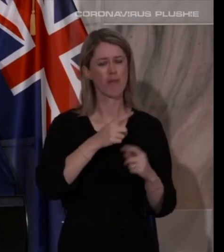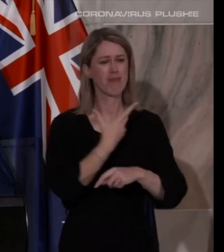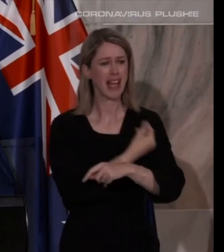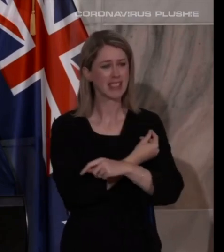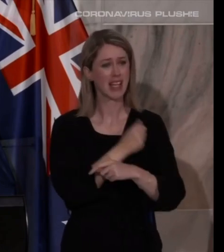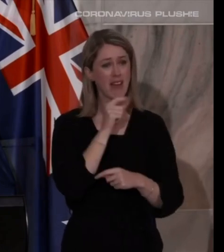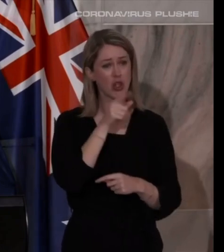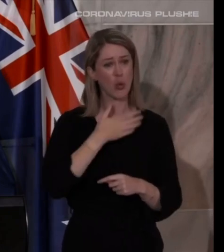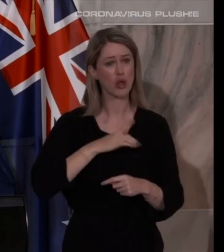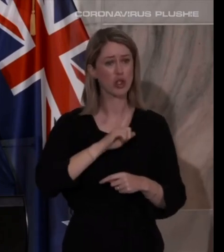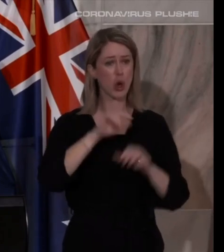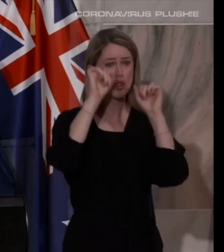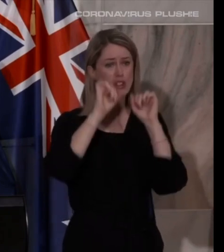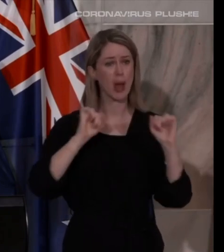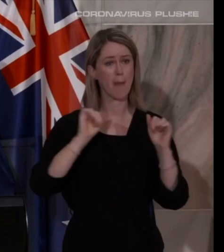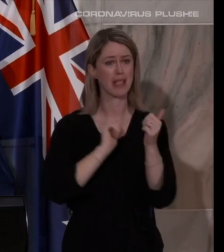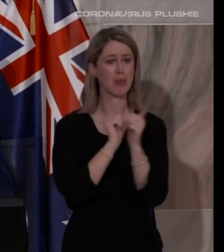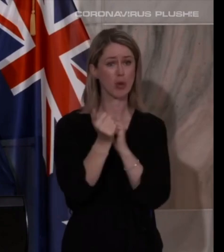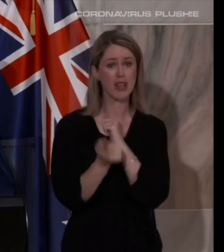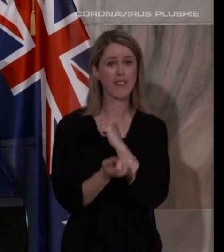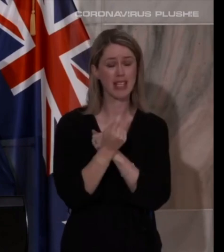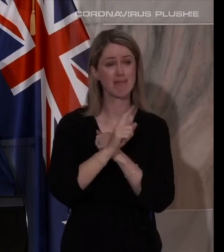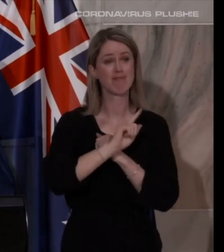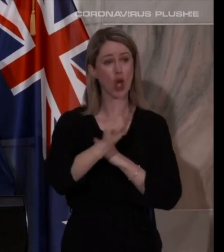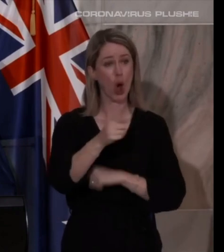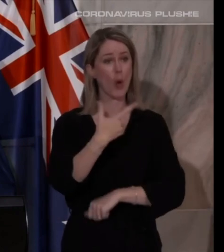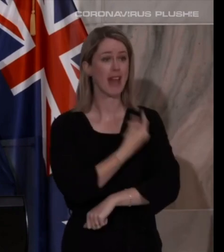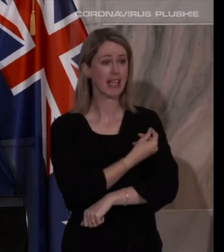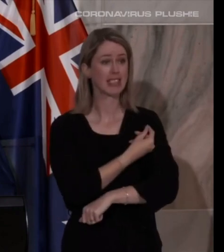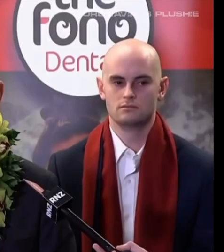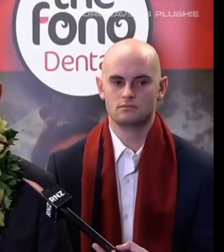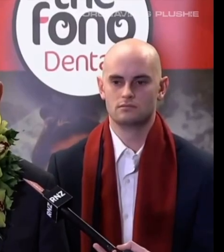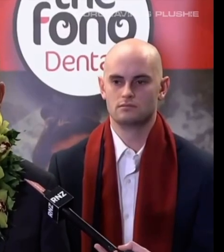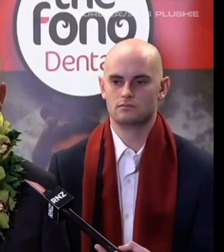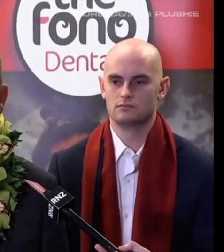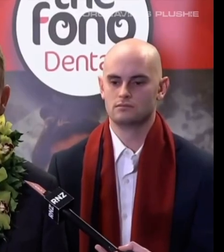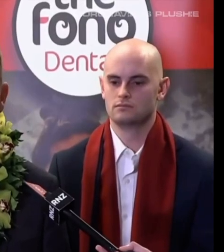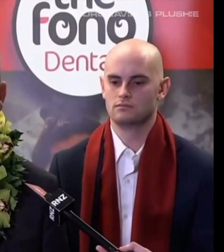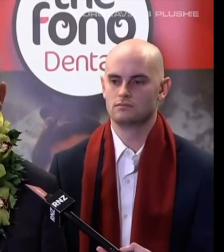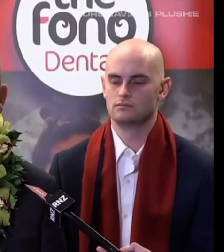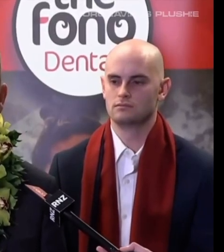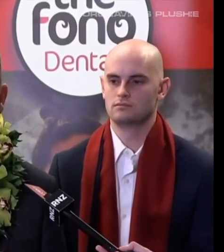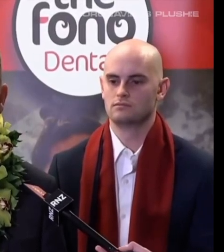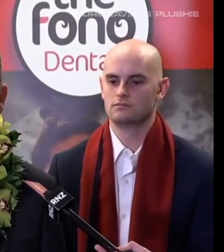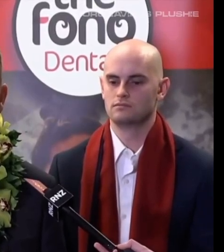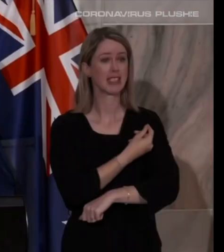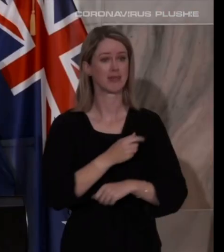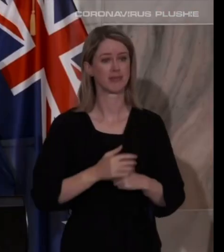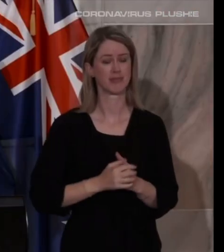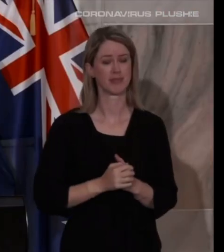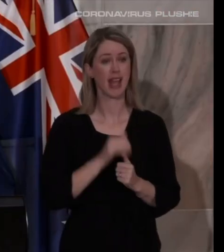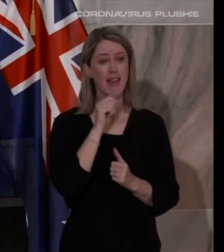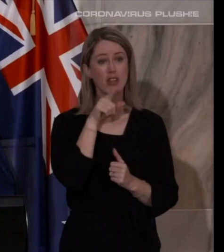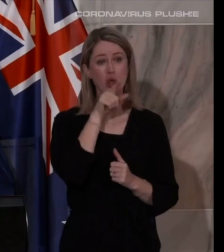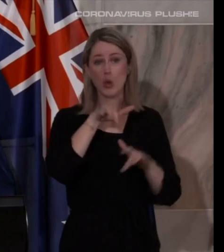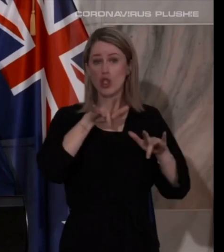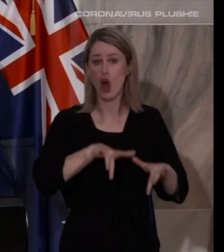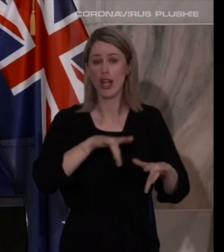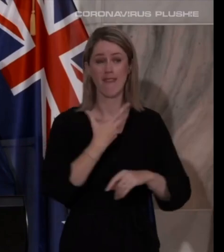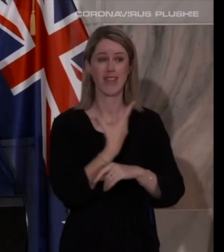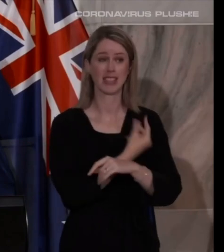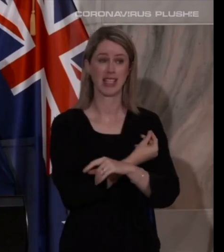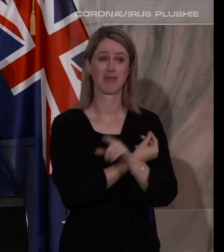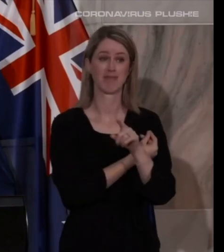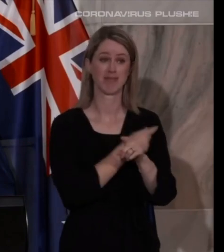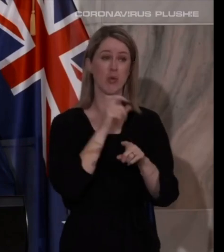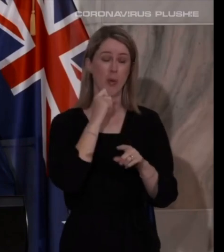If you want to go to a gym or a sports event, get vaccinated. There was no compulsory vaccination. If you are not vaccinated,